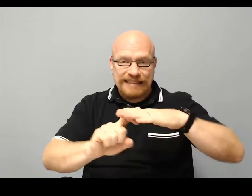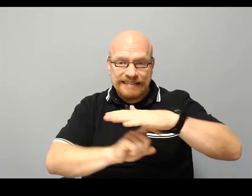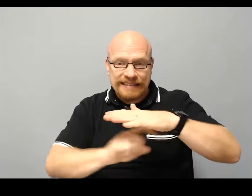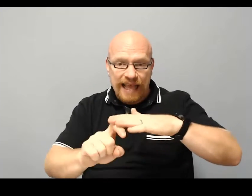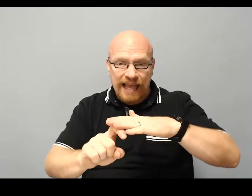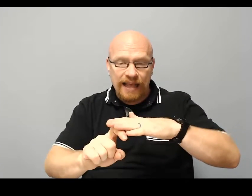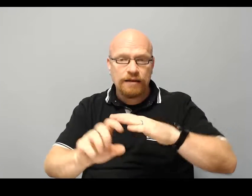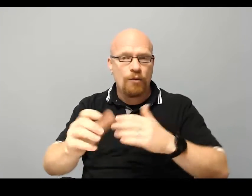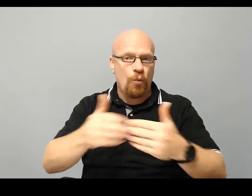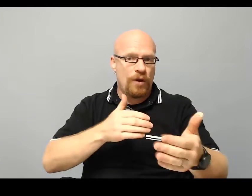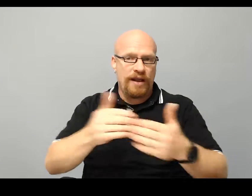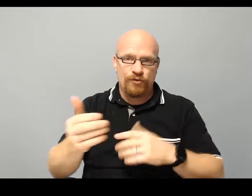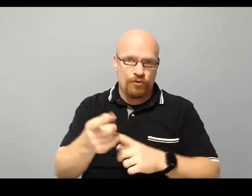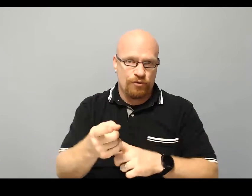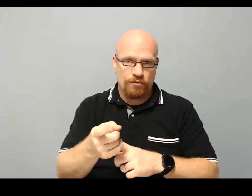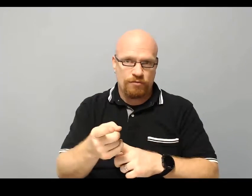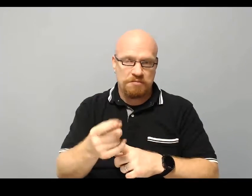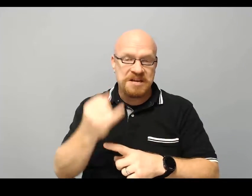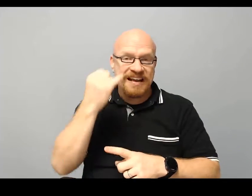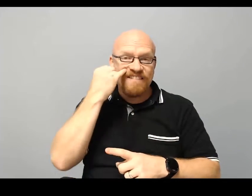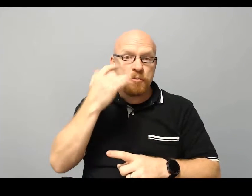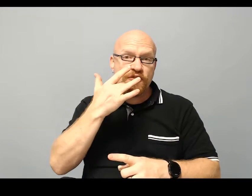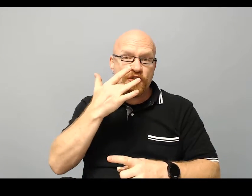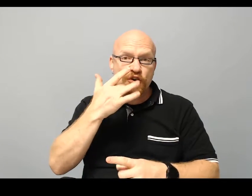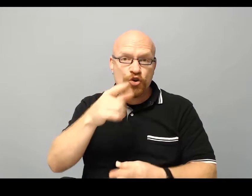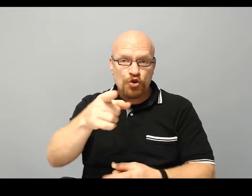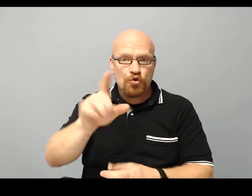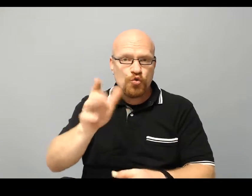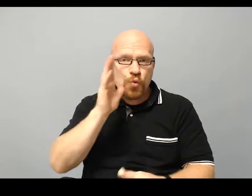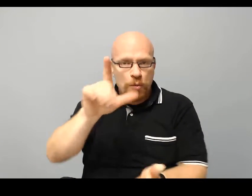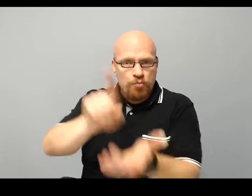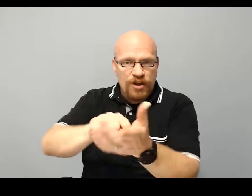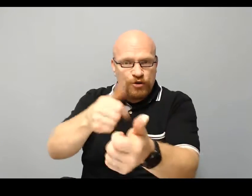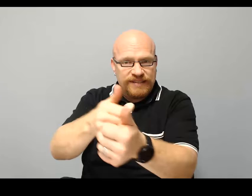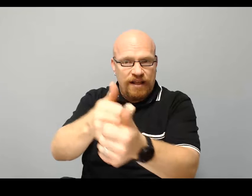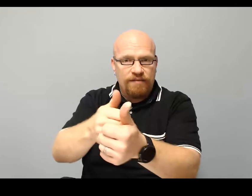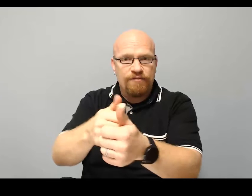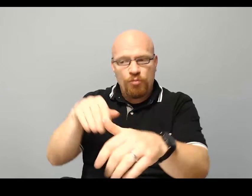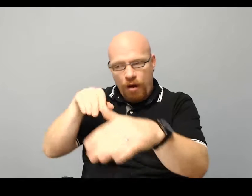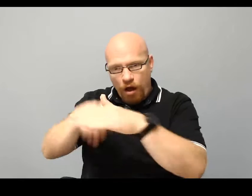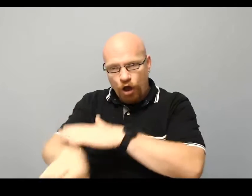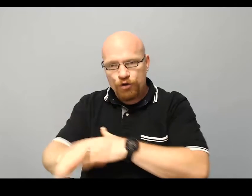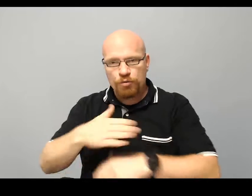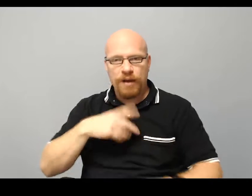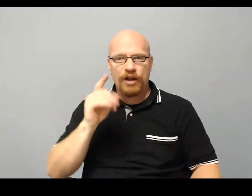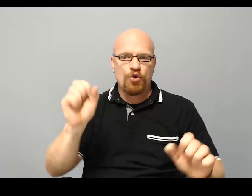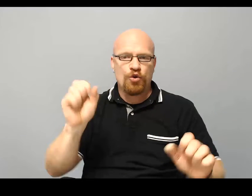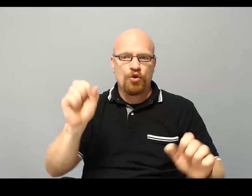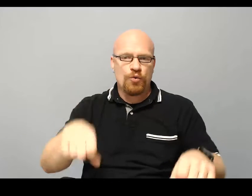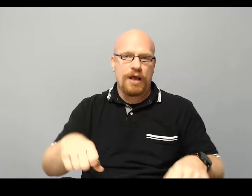scan, whatever. If you prefer, you will print yourself under my door, you can.